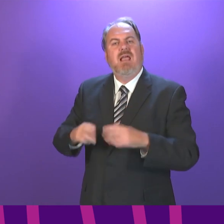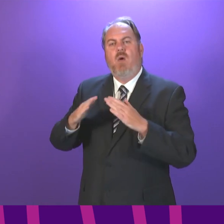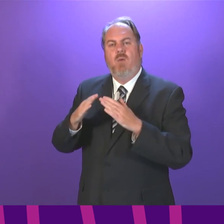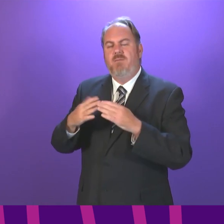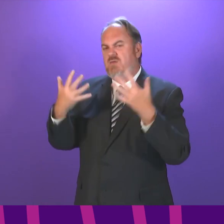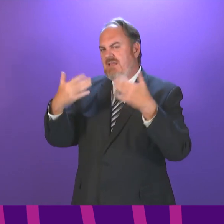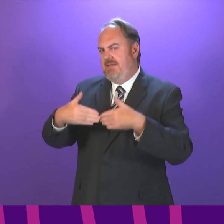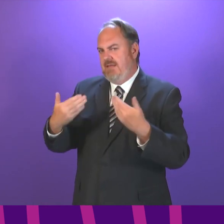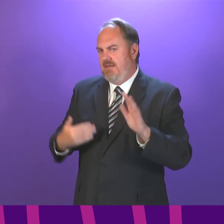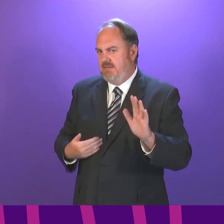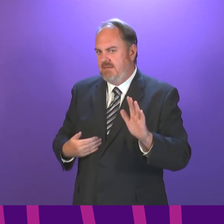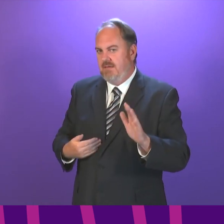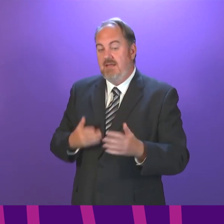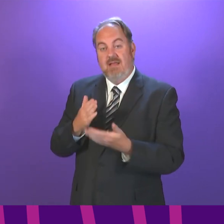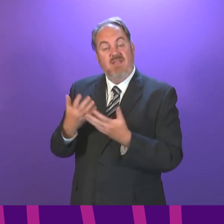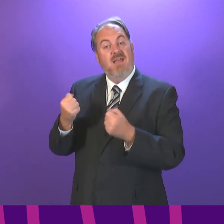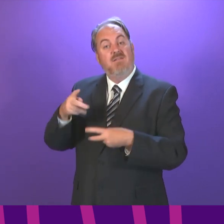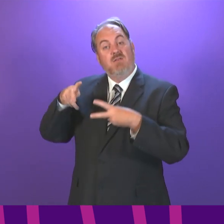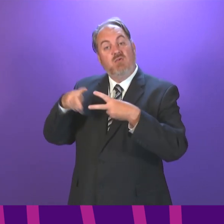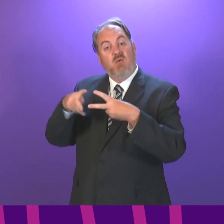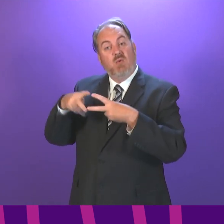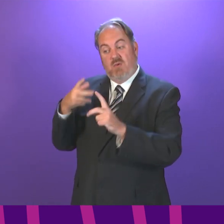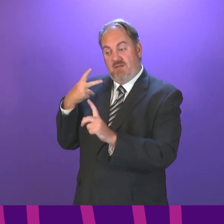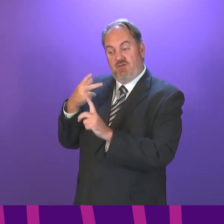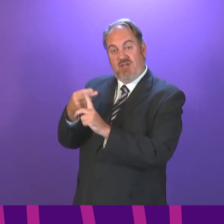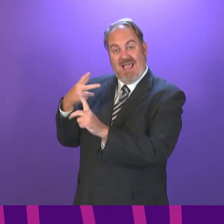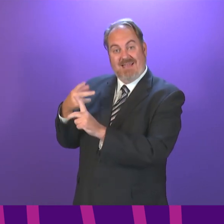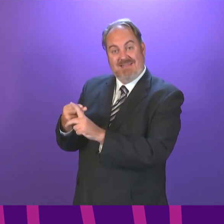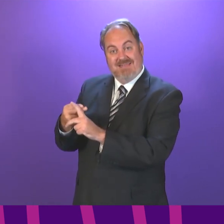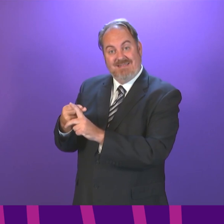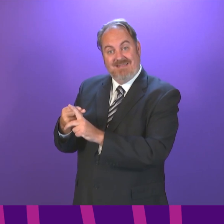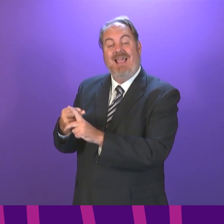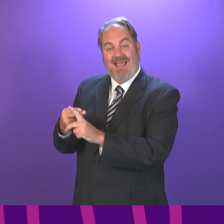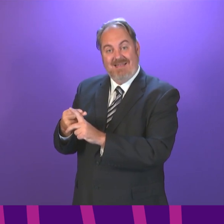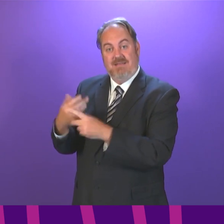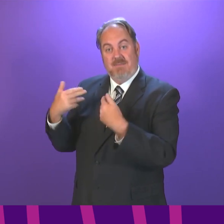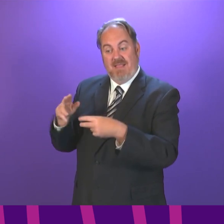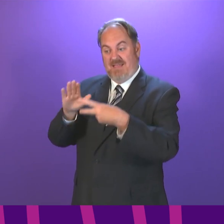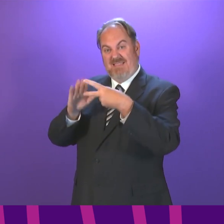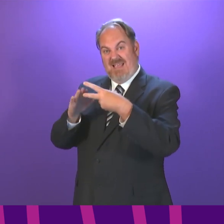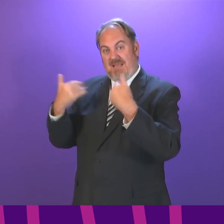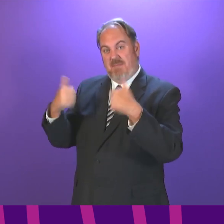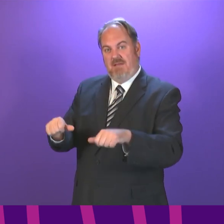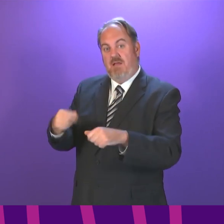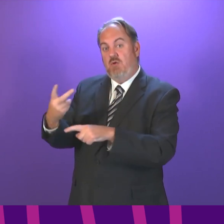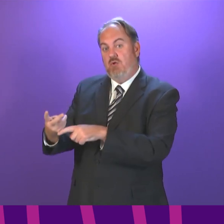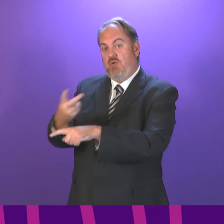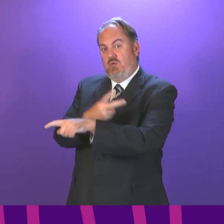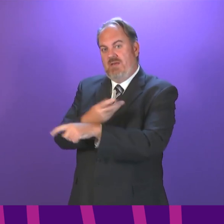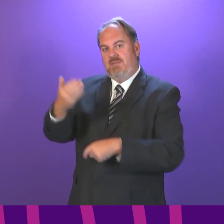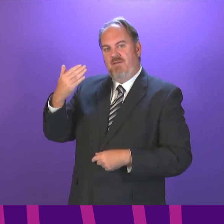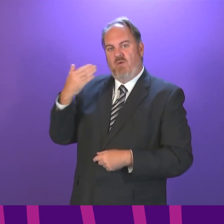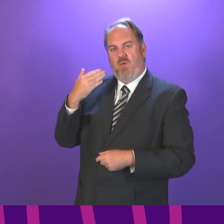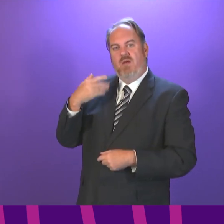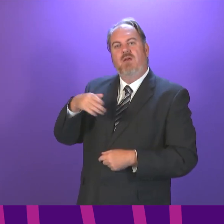Instead, if someone is double vaccinated with at least two weeks since the second dose, and if they have no symptoms, they should get